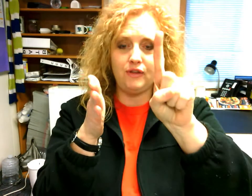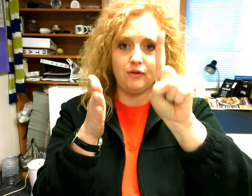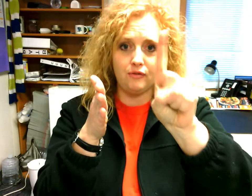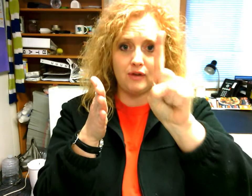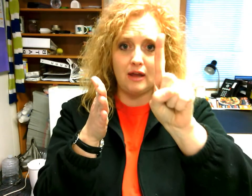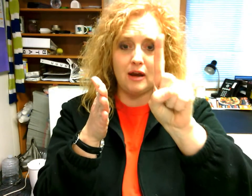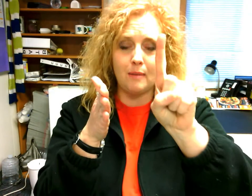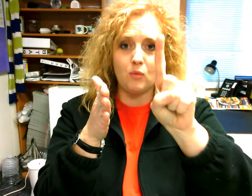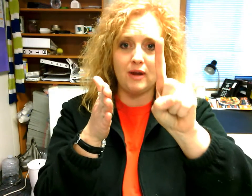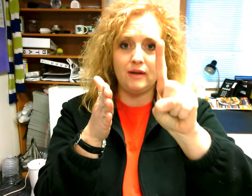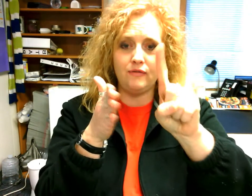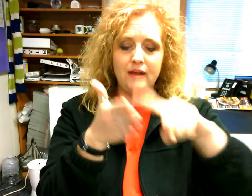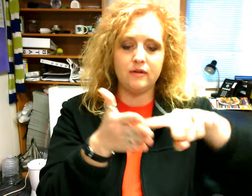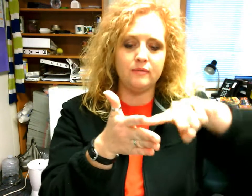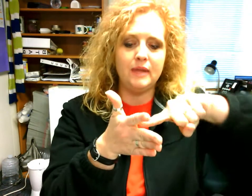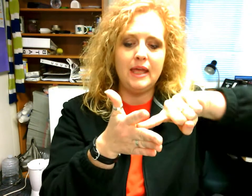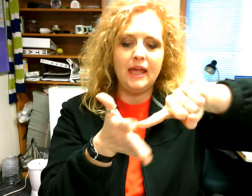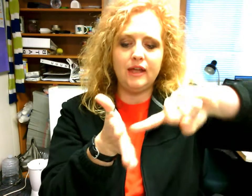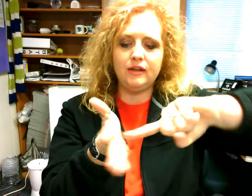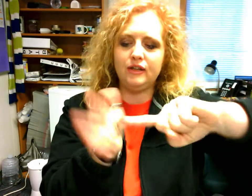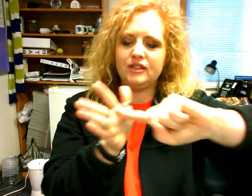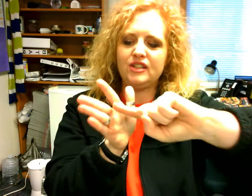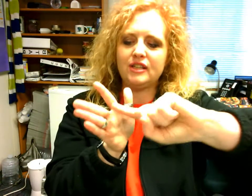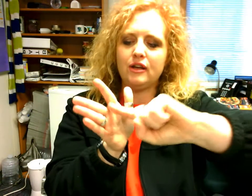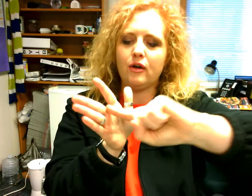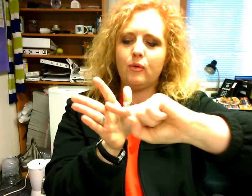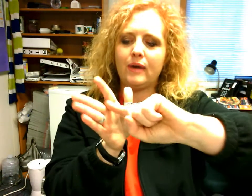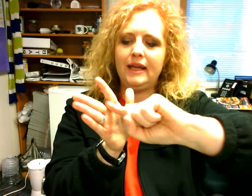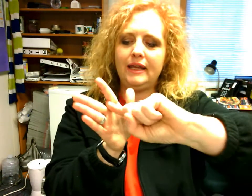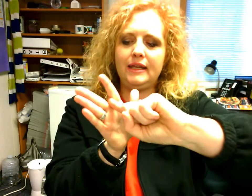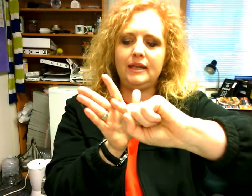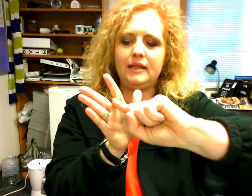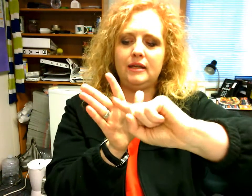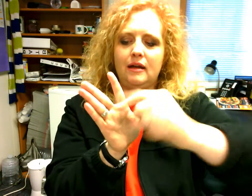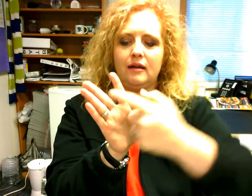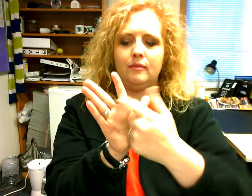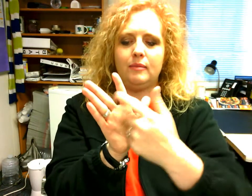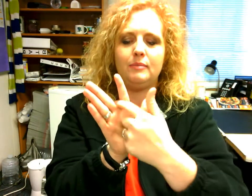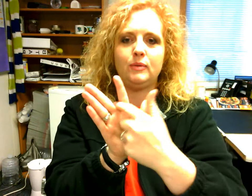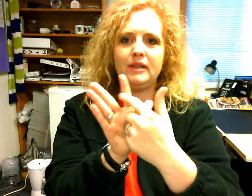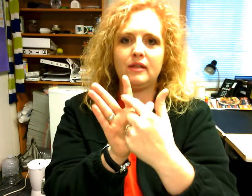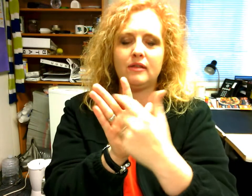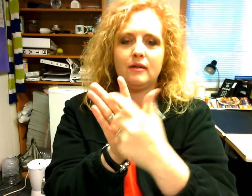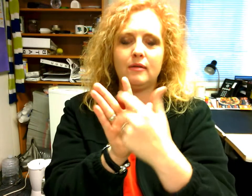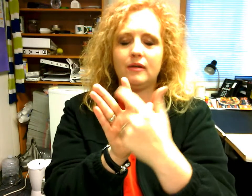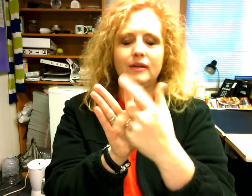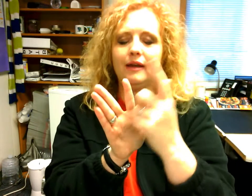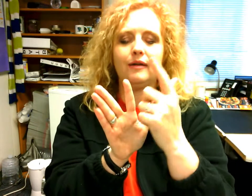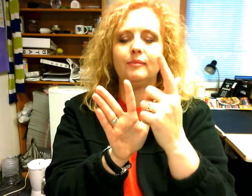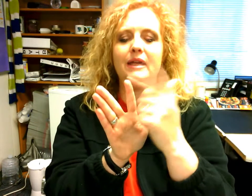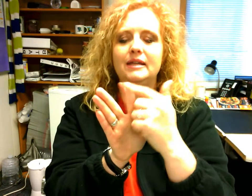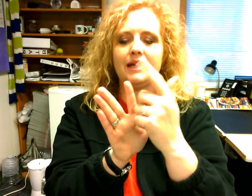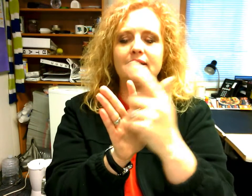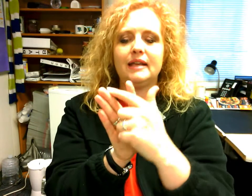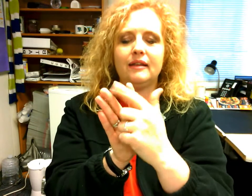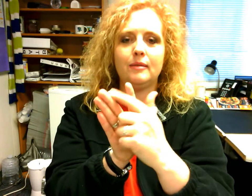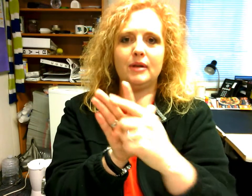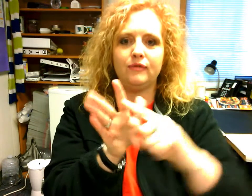you're a number one finger and it's just going to go right in in between the thumb of the index and the middle